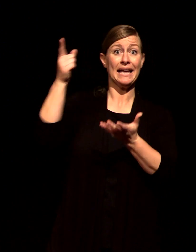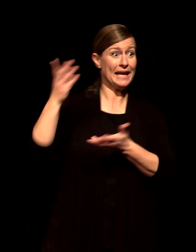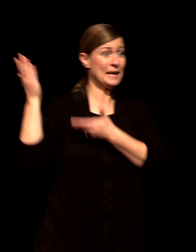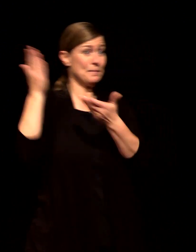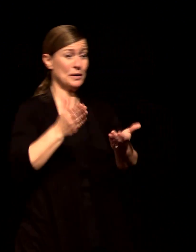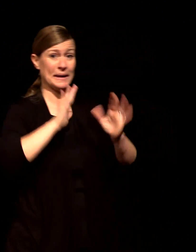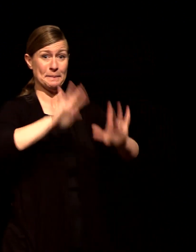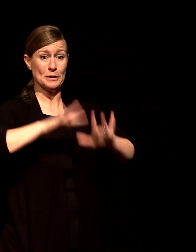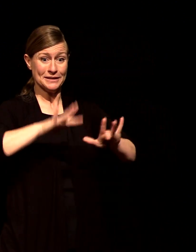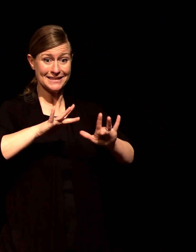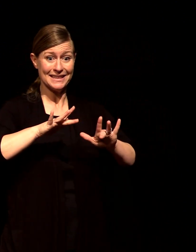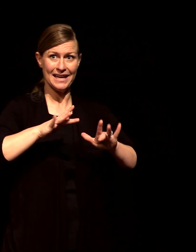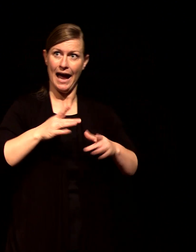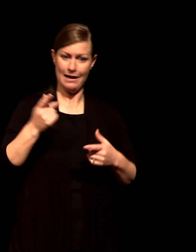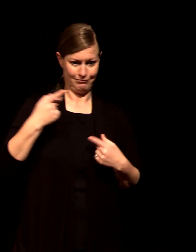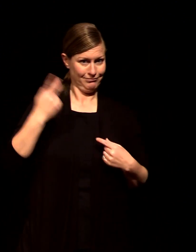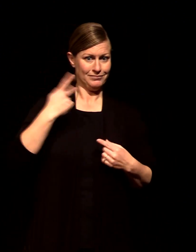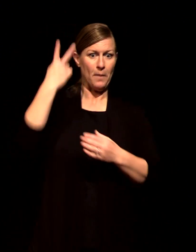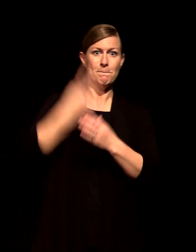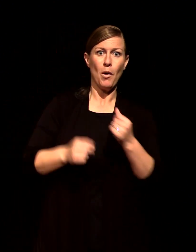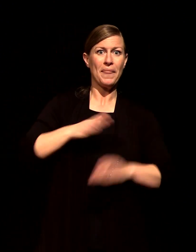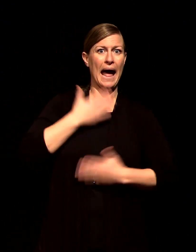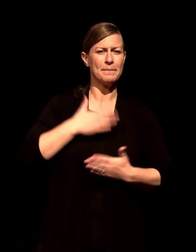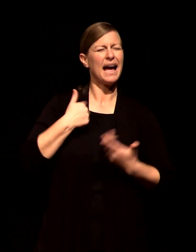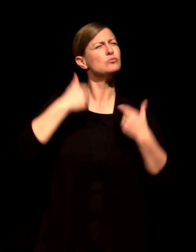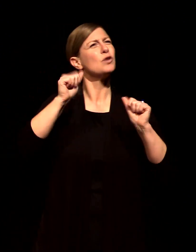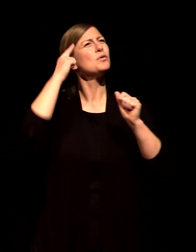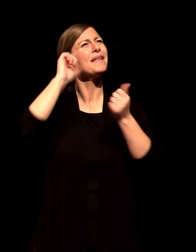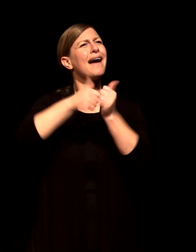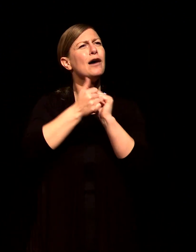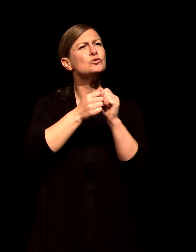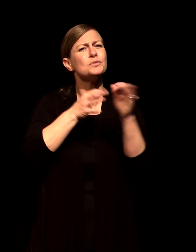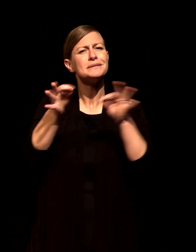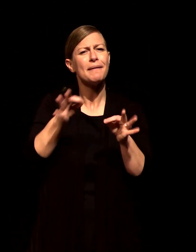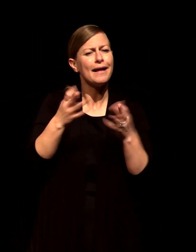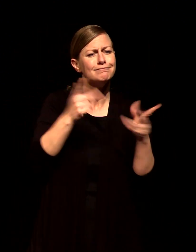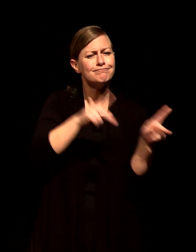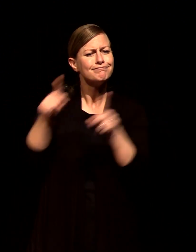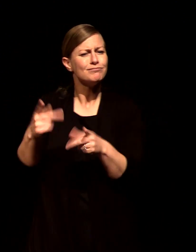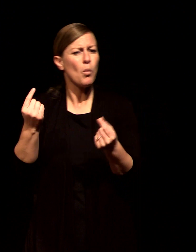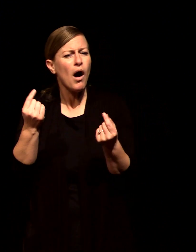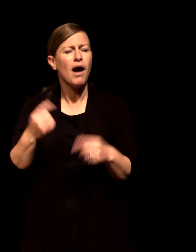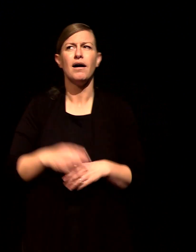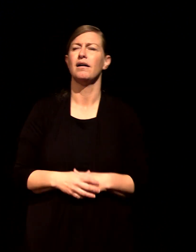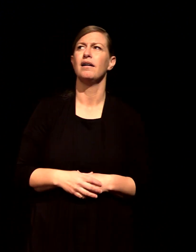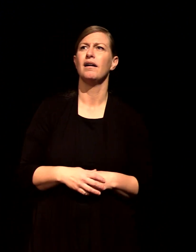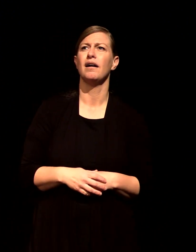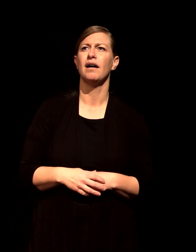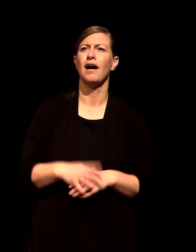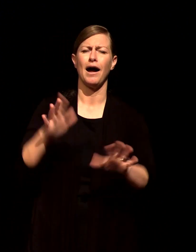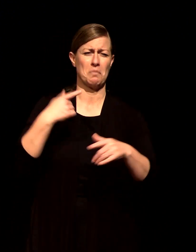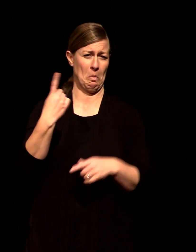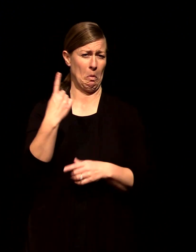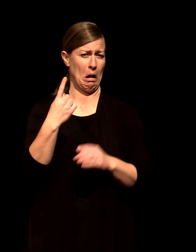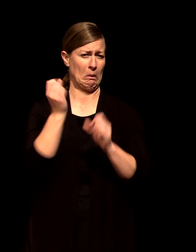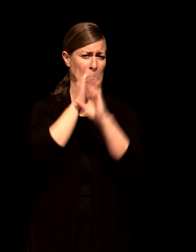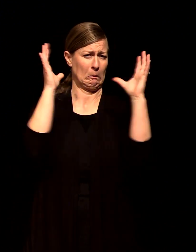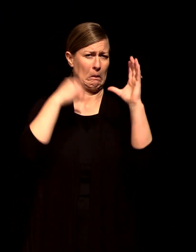perfect example the closest I can get is kind of as a parent when your toddler's running around with a dirty diaper and